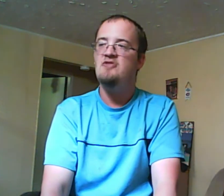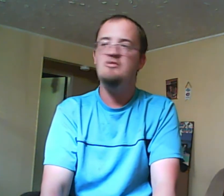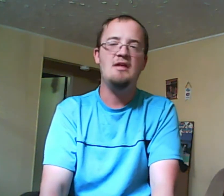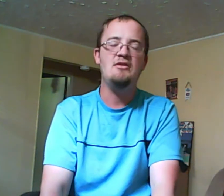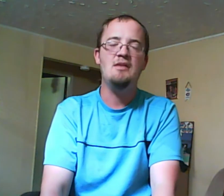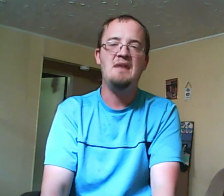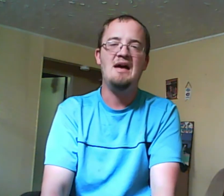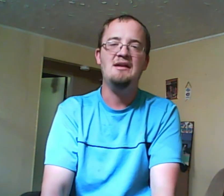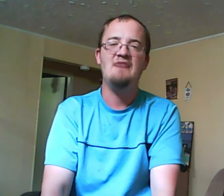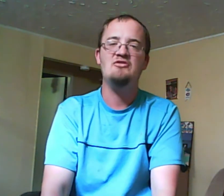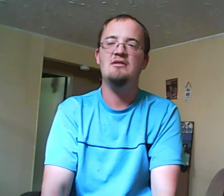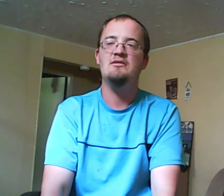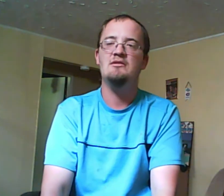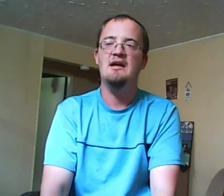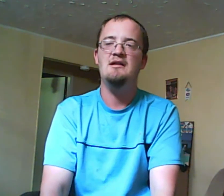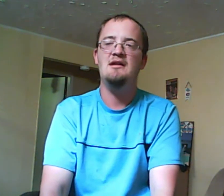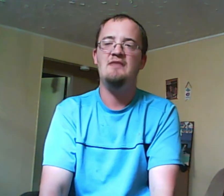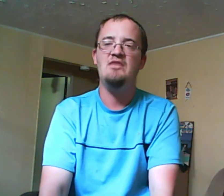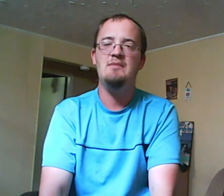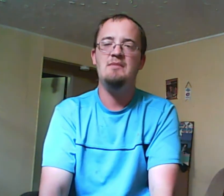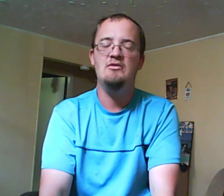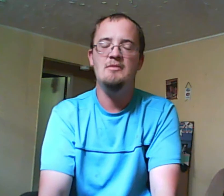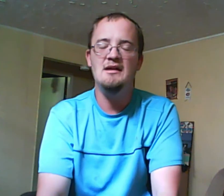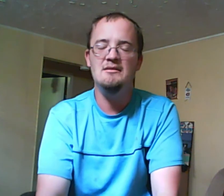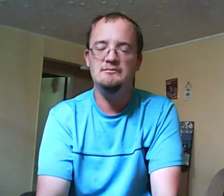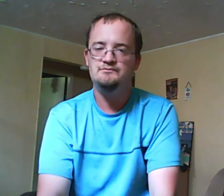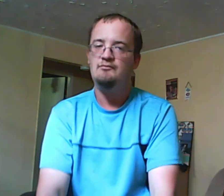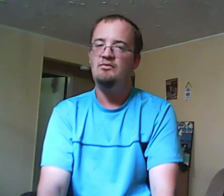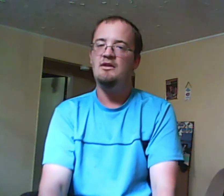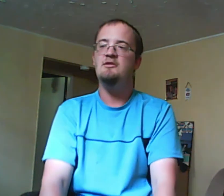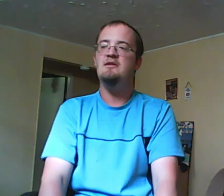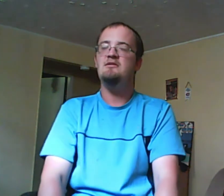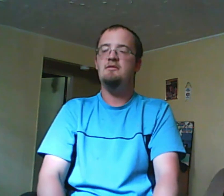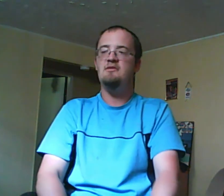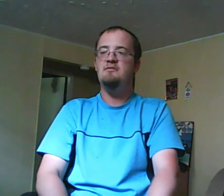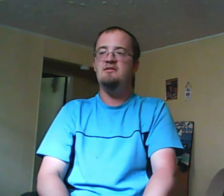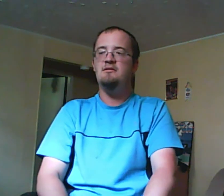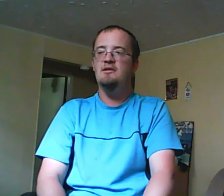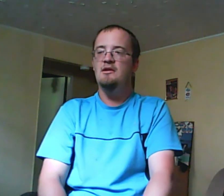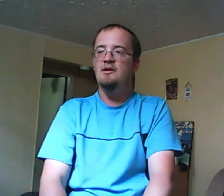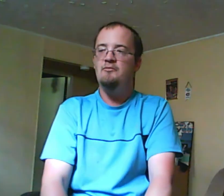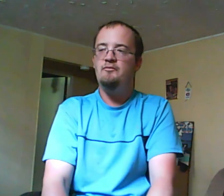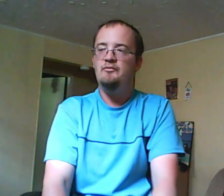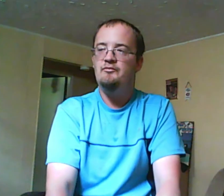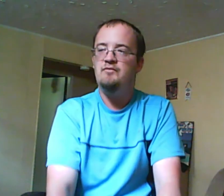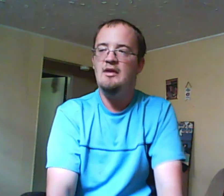back after the gun and I think people knew about it so Simpson probably groveling